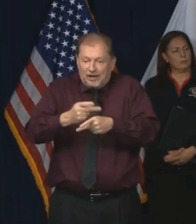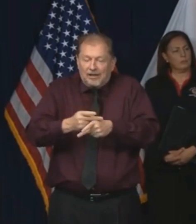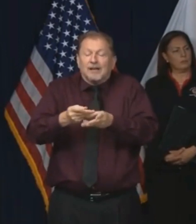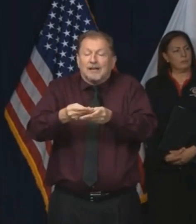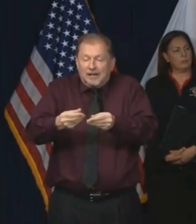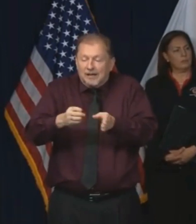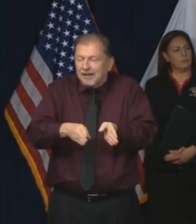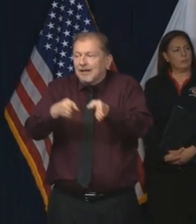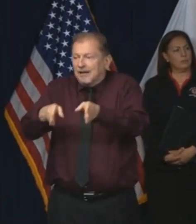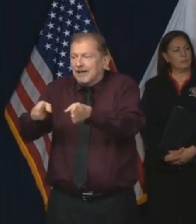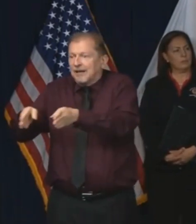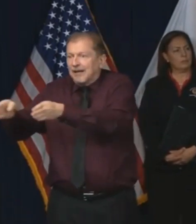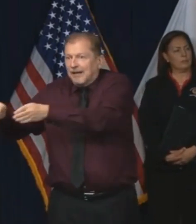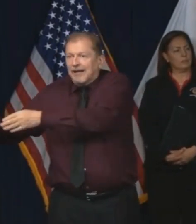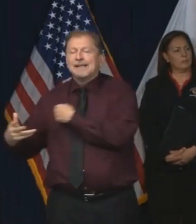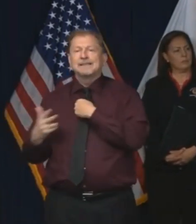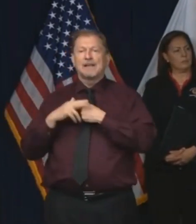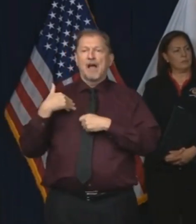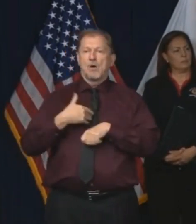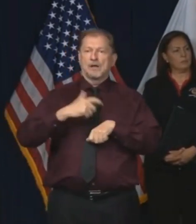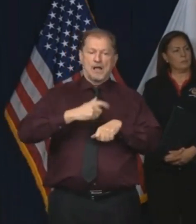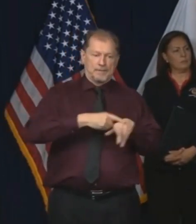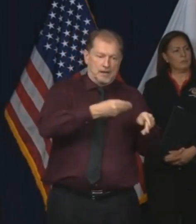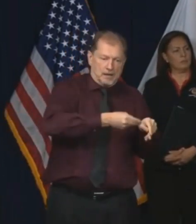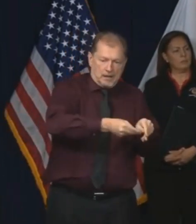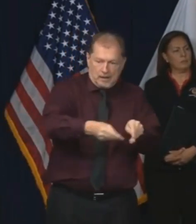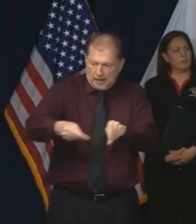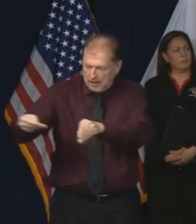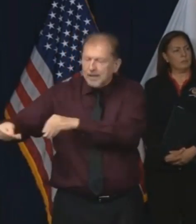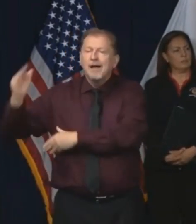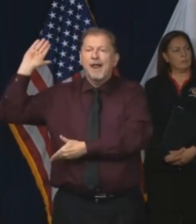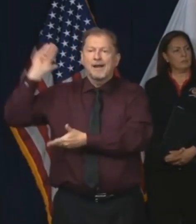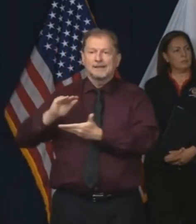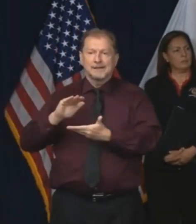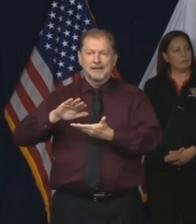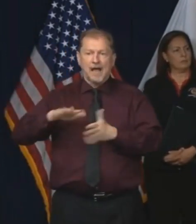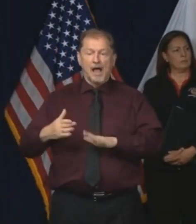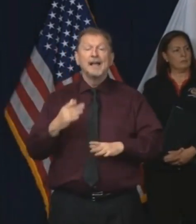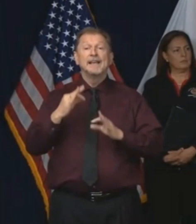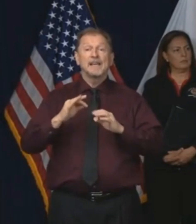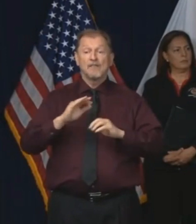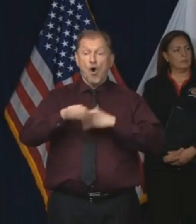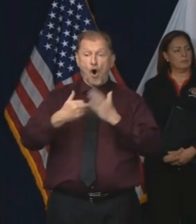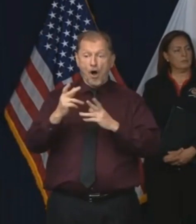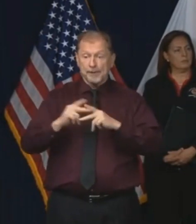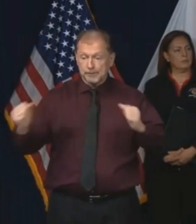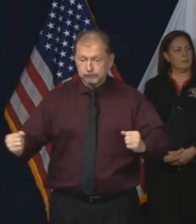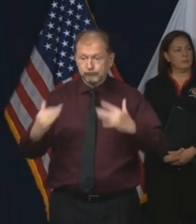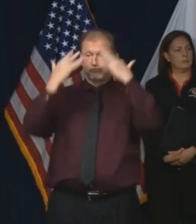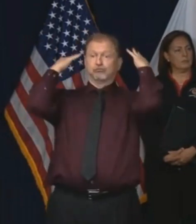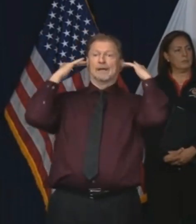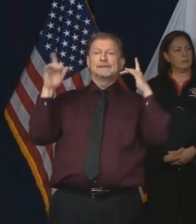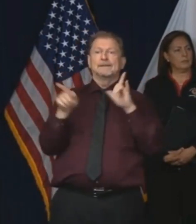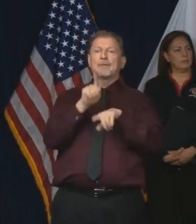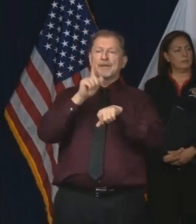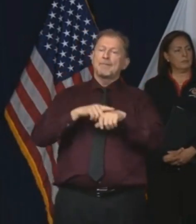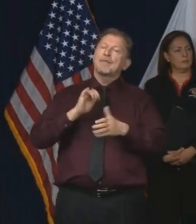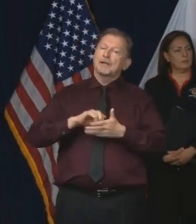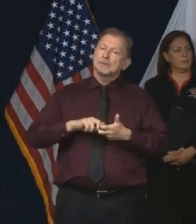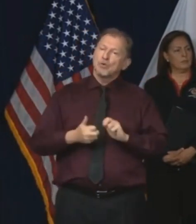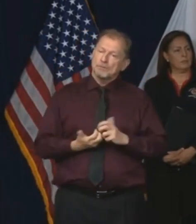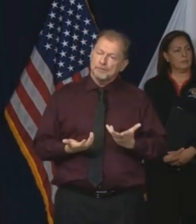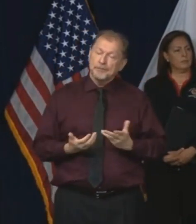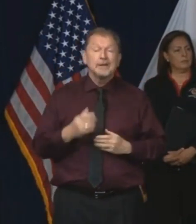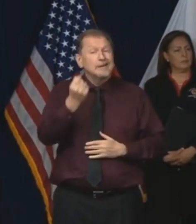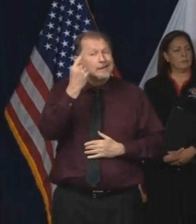I guess, you know, again, if you look at the statistics, 80 percent of people who get it have, you know, very uncomfortable